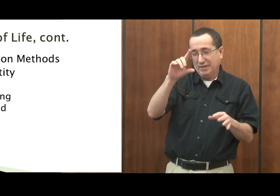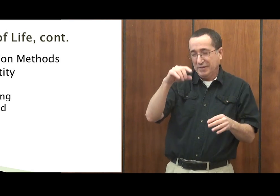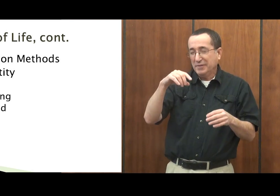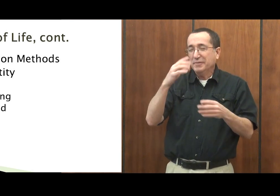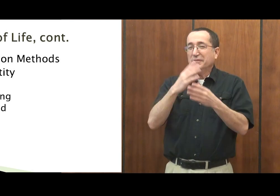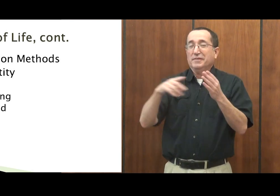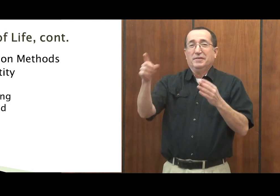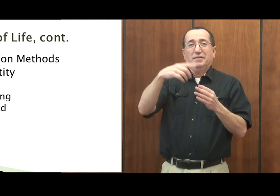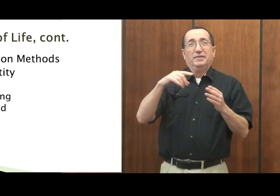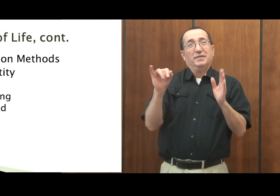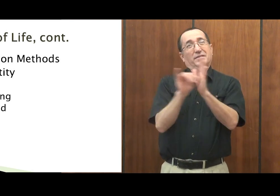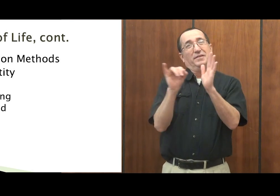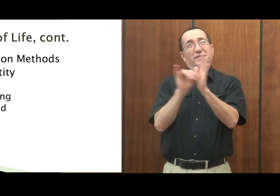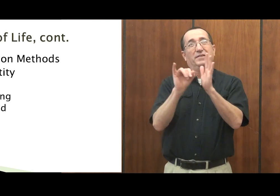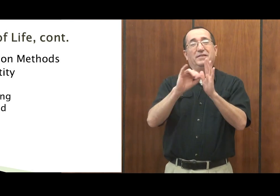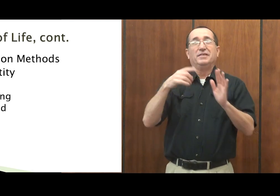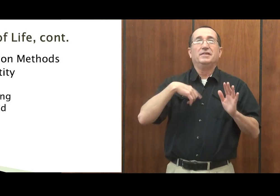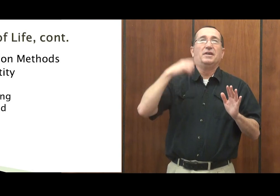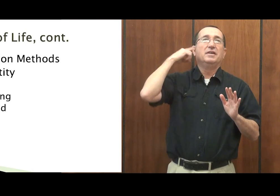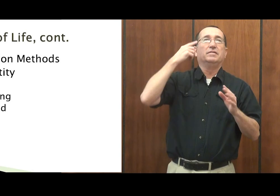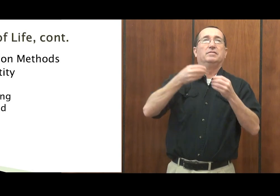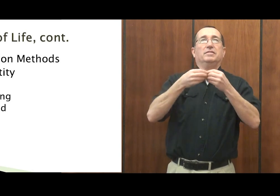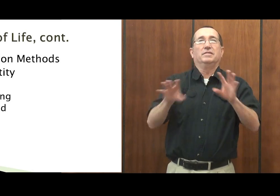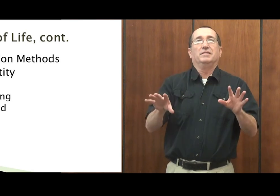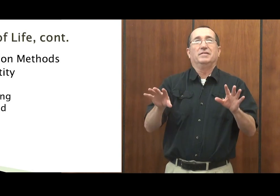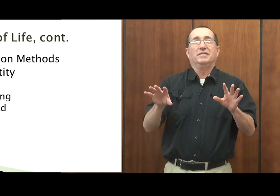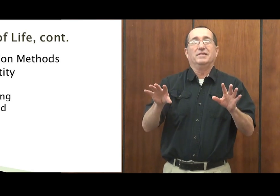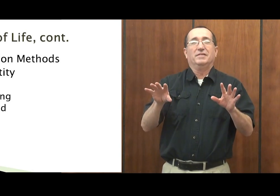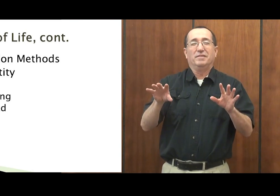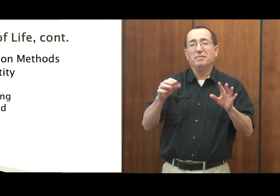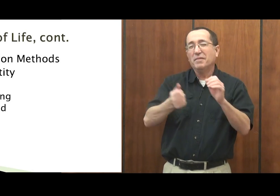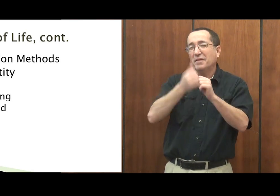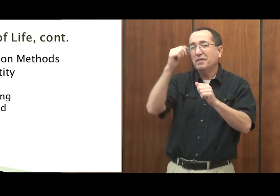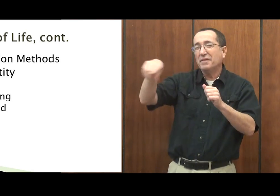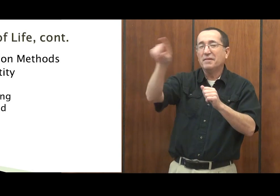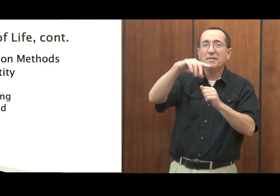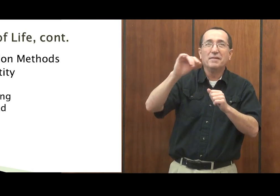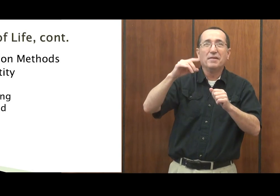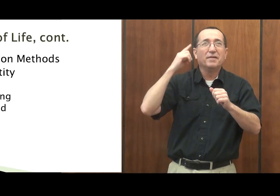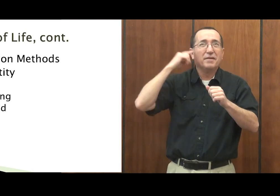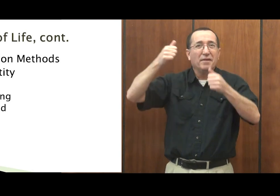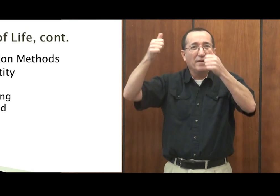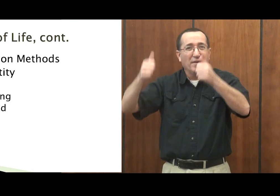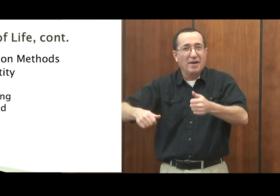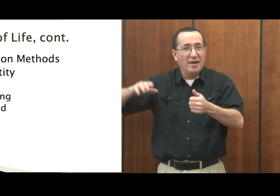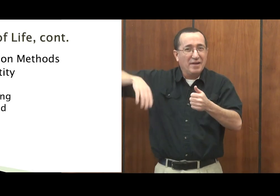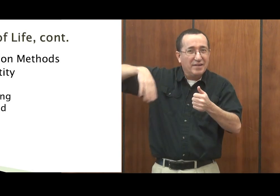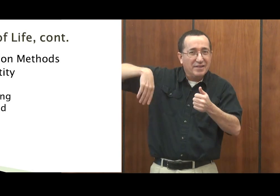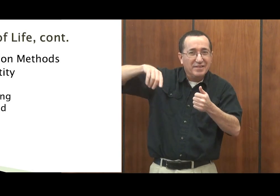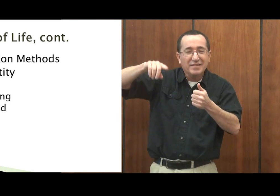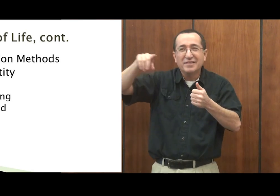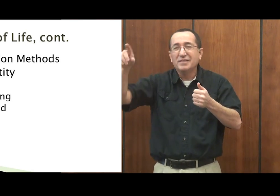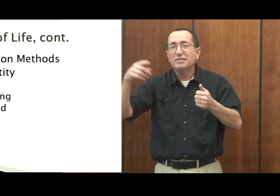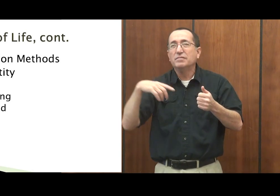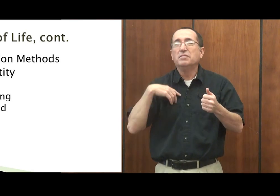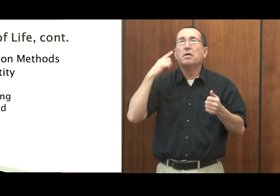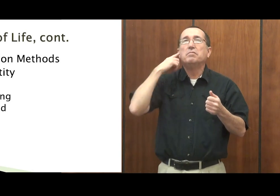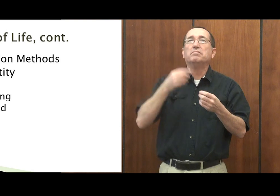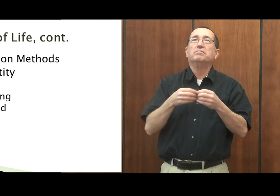Hearing loss. This is a way to identify yourself. People say, well, I just have a hearing loss. You don't say I'm late in